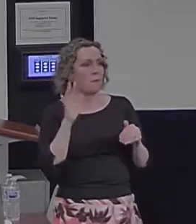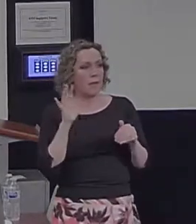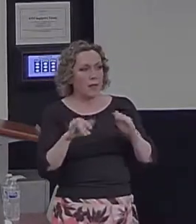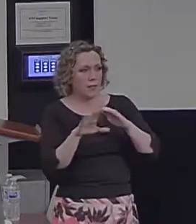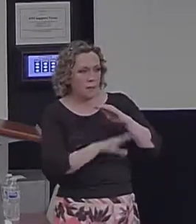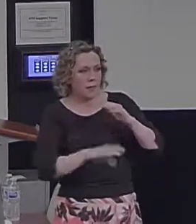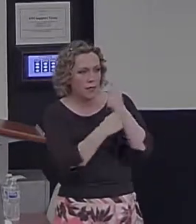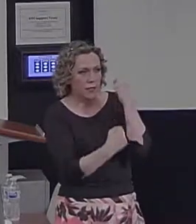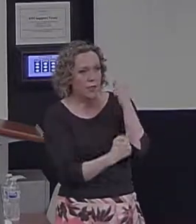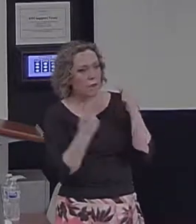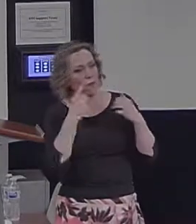you about.